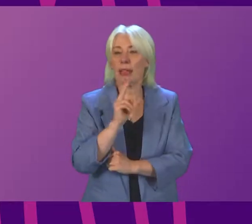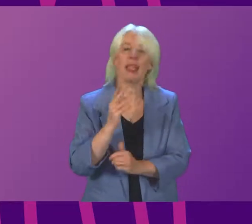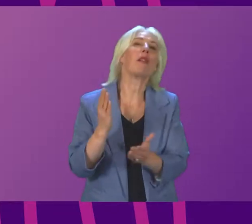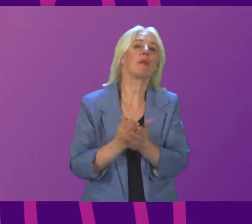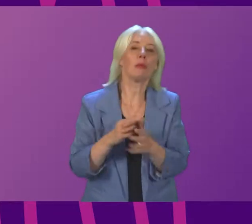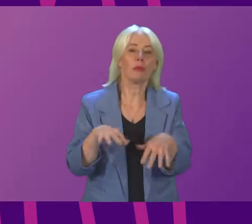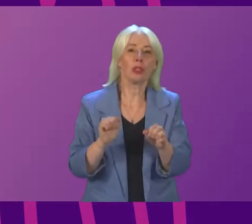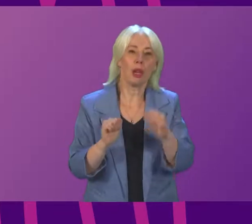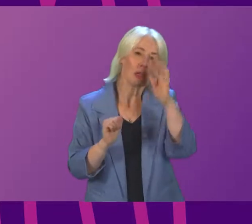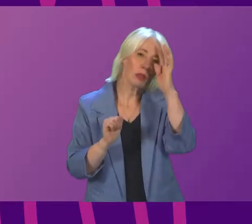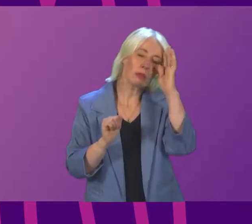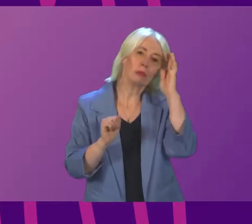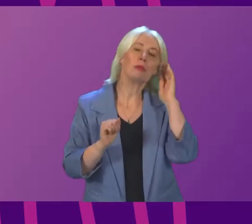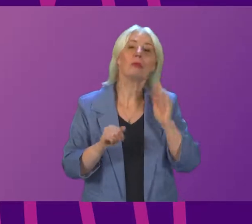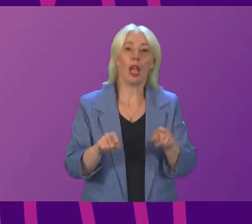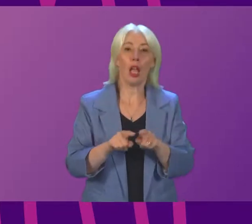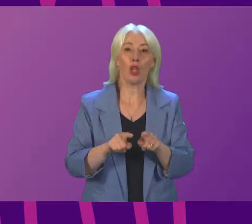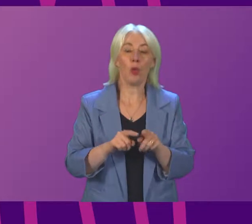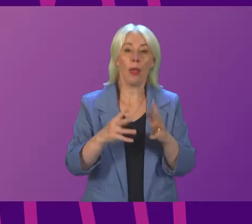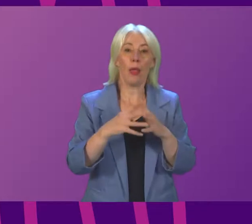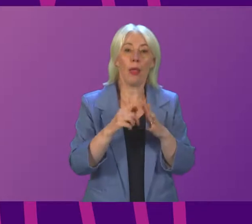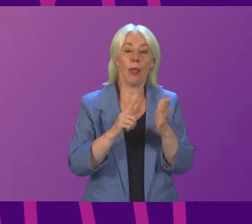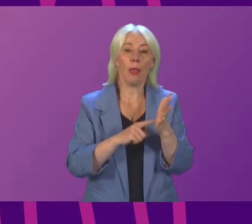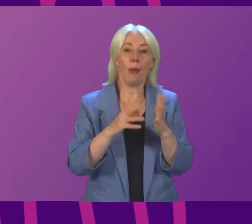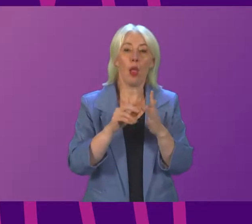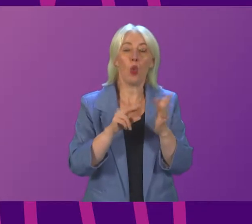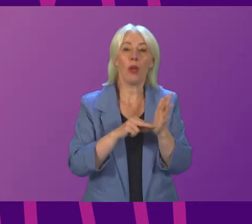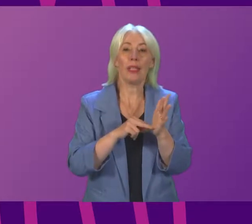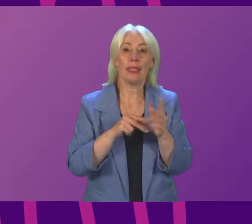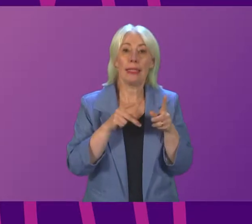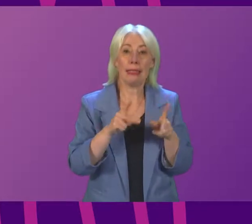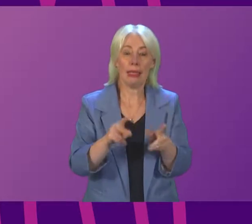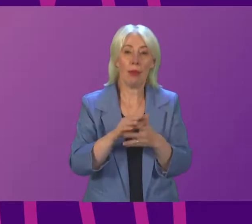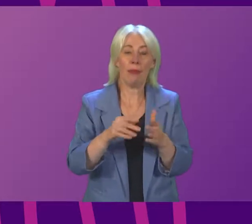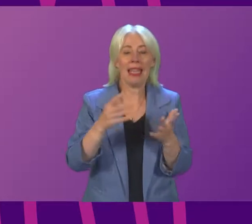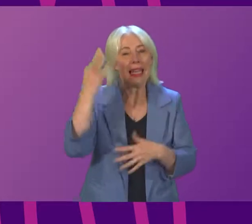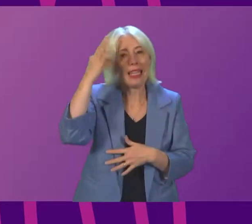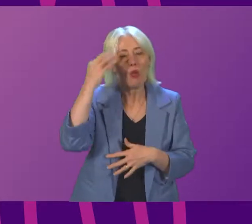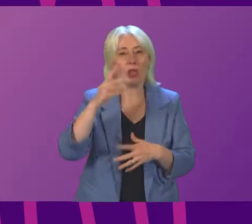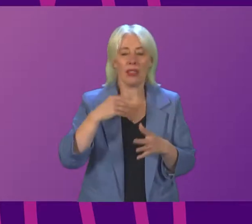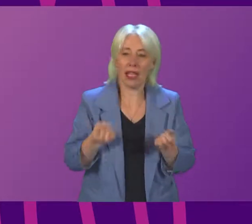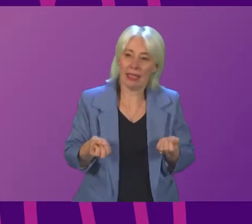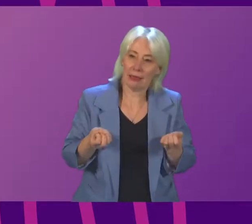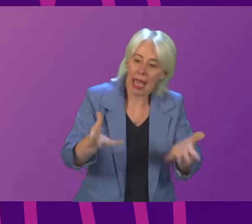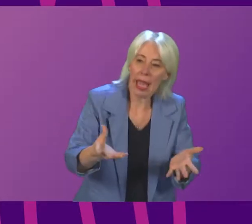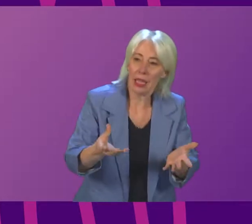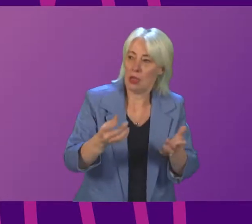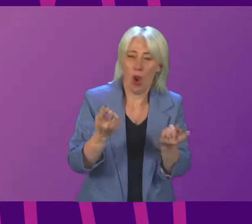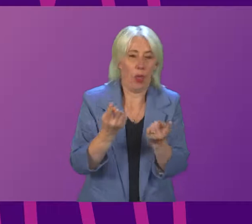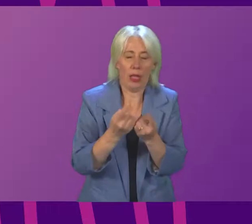provisions of the Bellwin scheme compensate local authorities for additional costs that could not be foreseen.